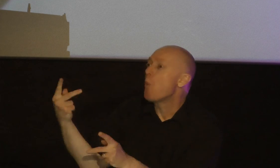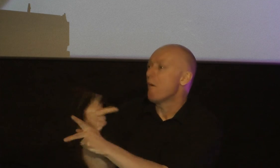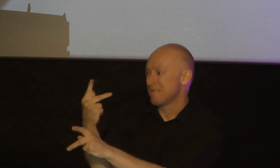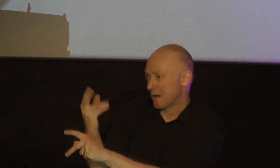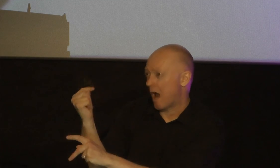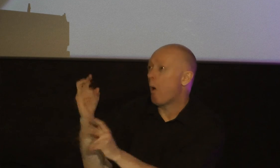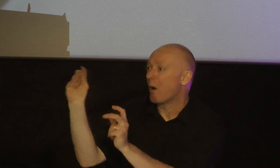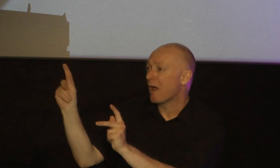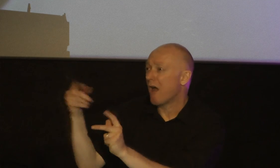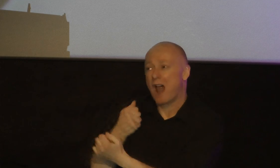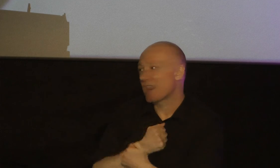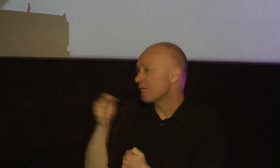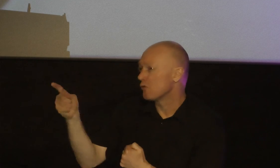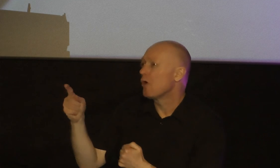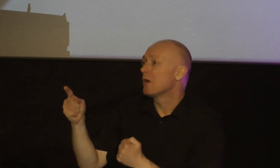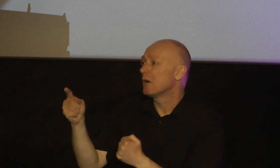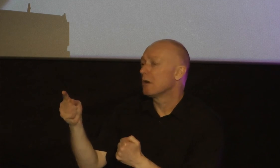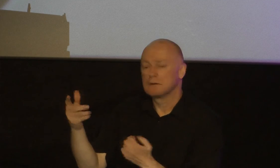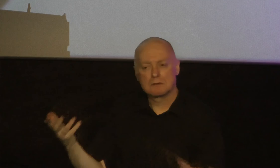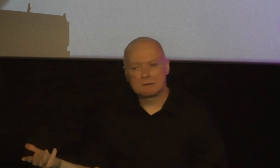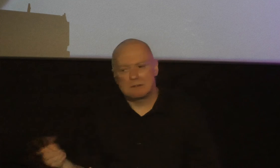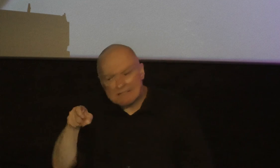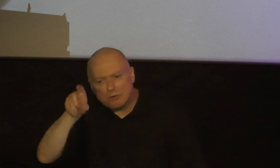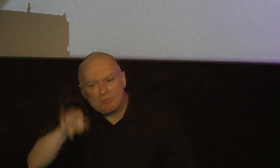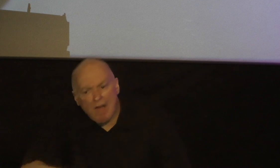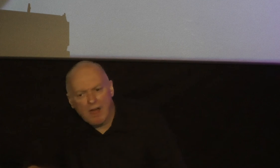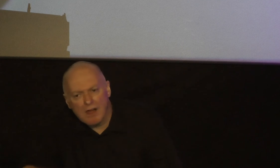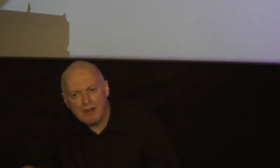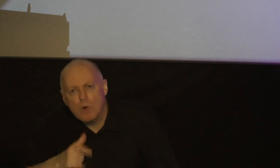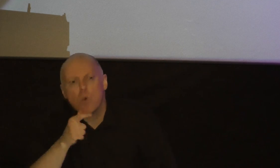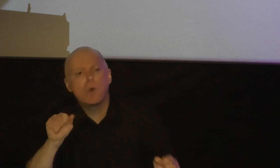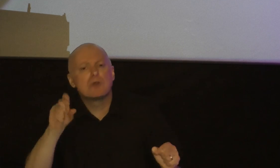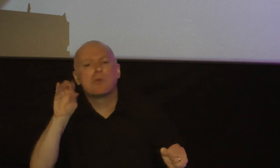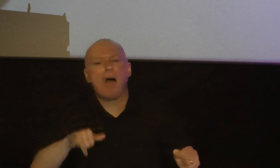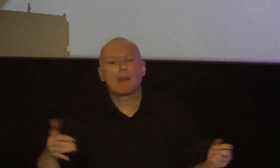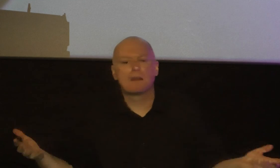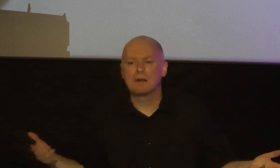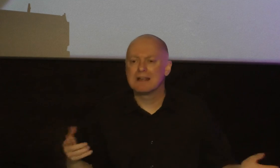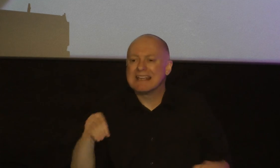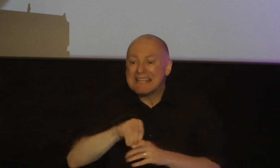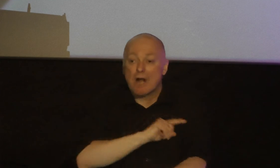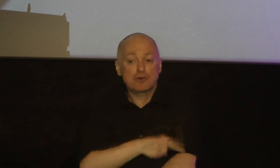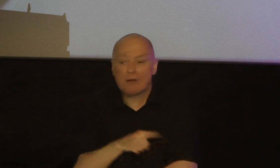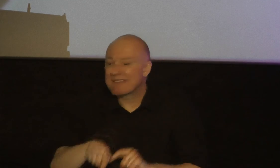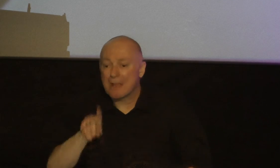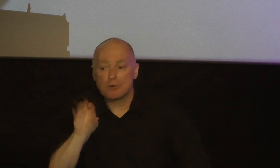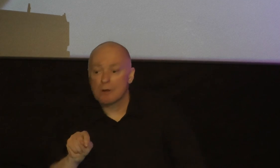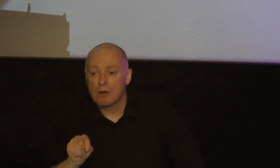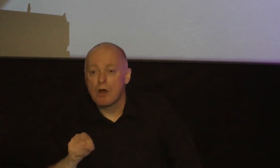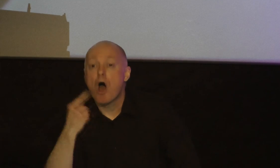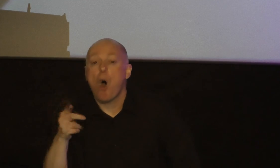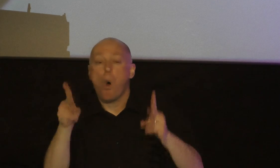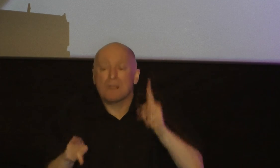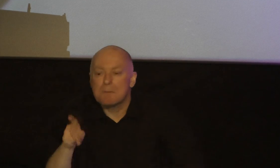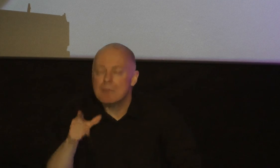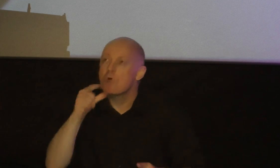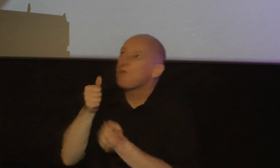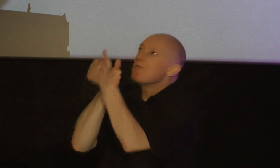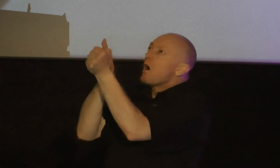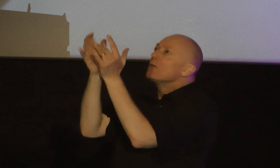I love you who can do that who only people that abide in Jesus Christ